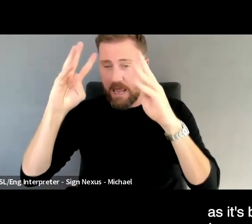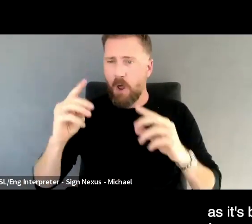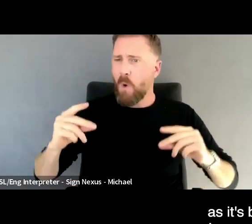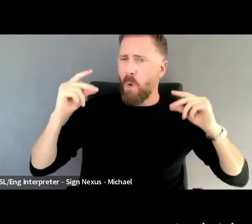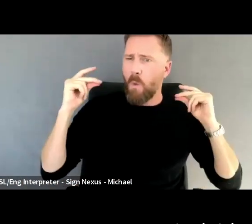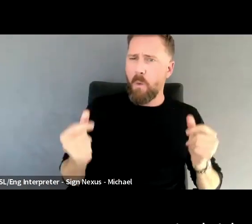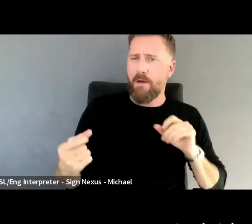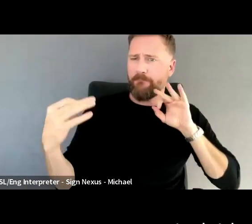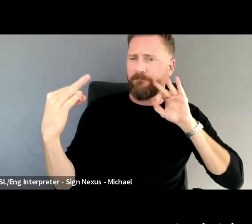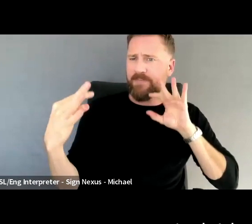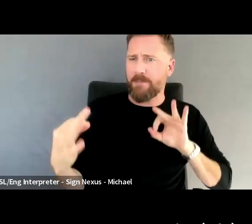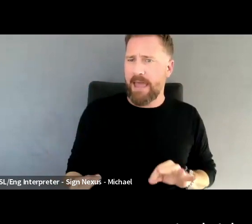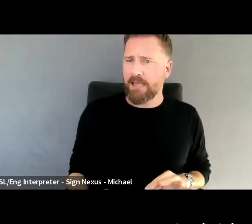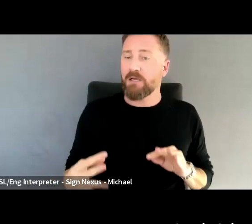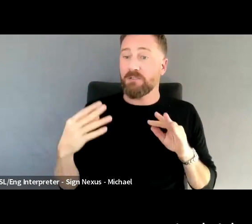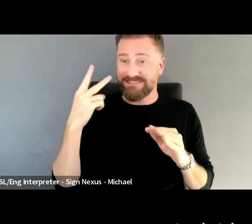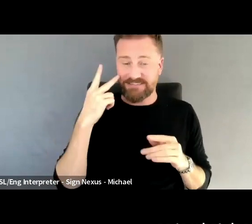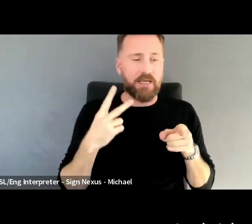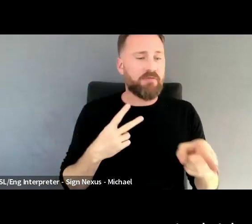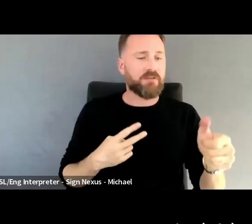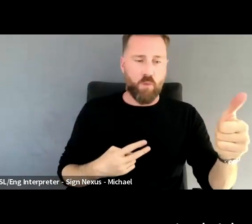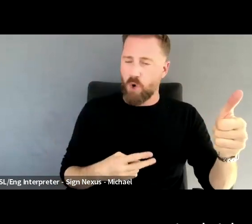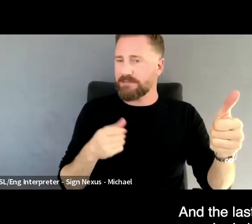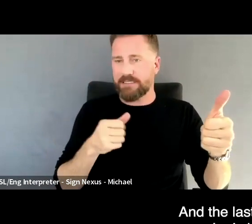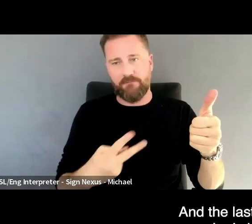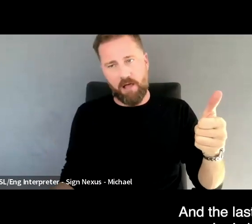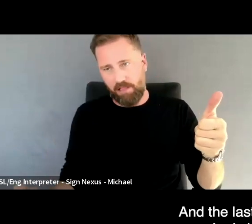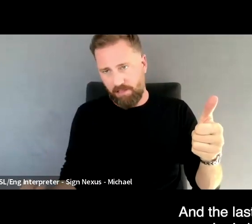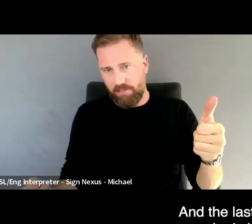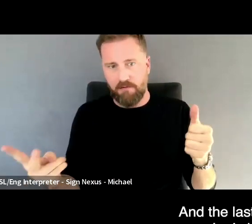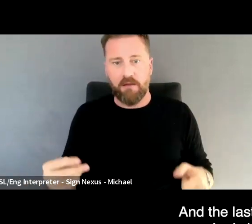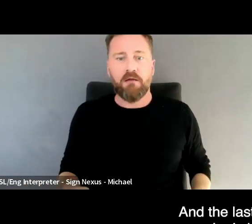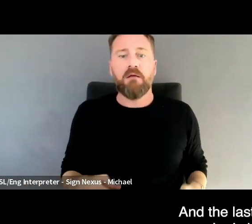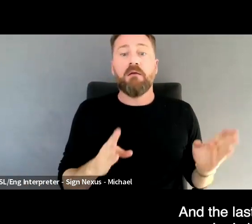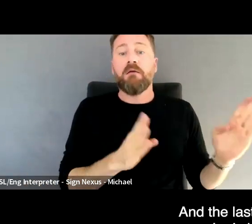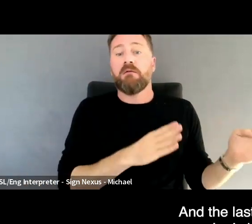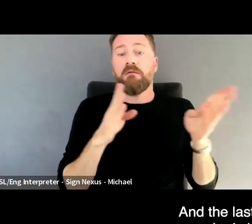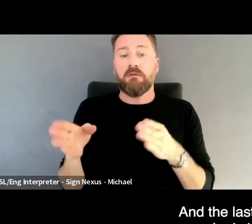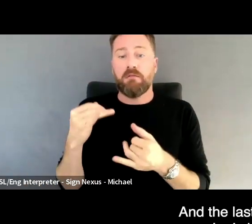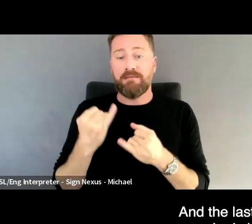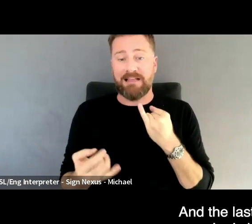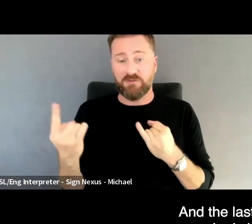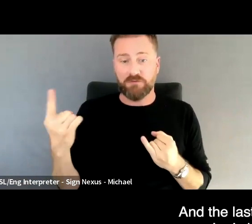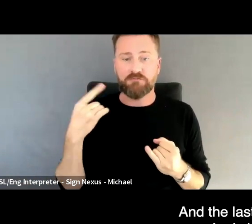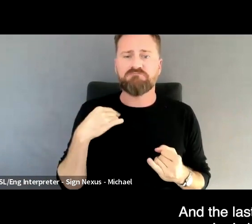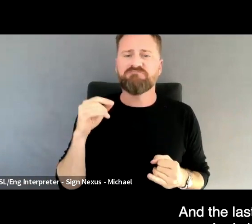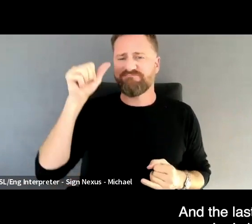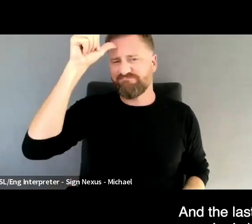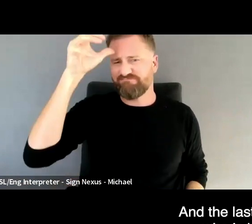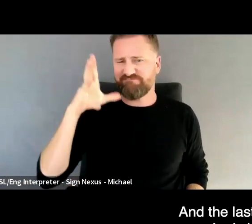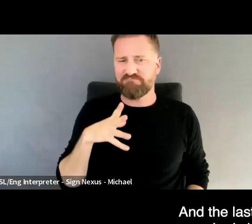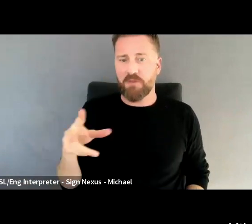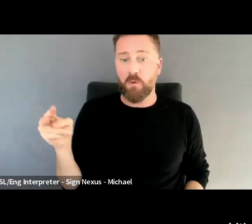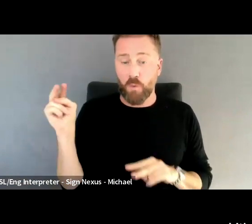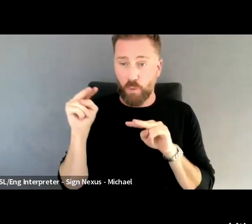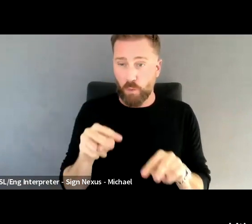of input as to what does and doesn't work well. And the last one is a gentleman who is looking at